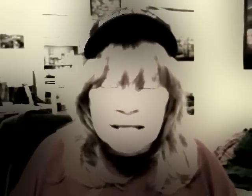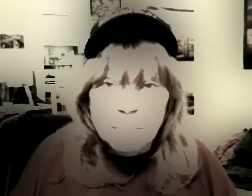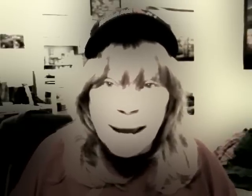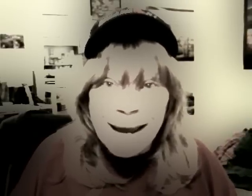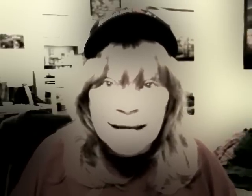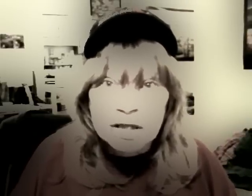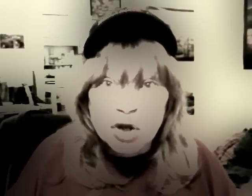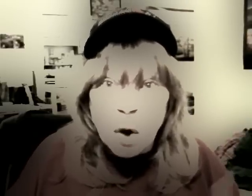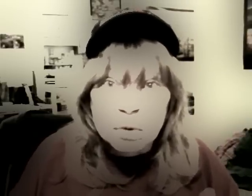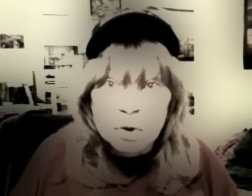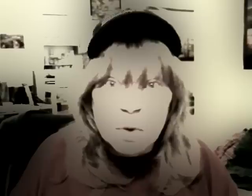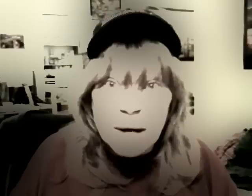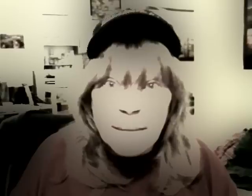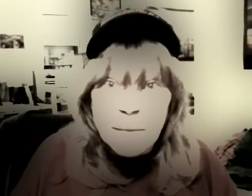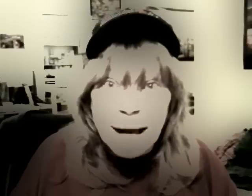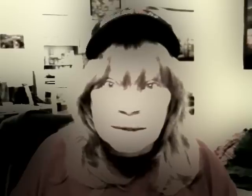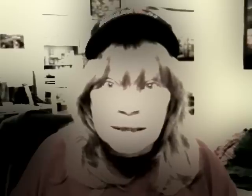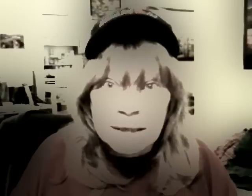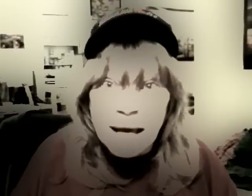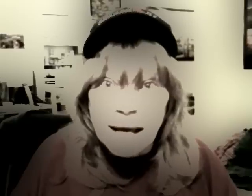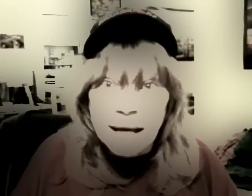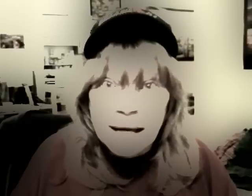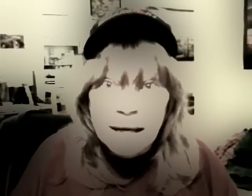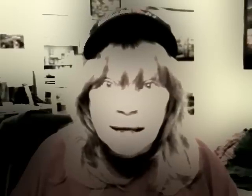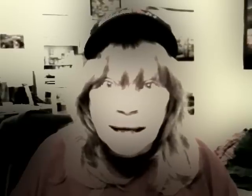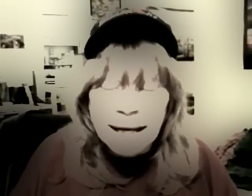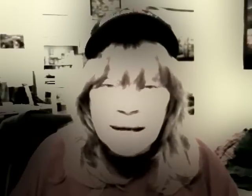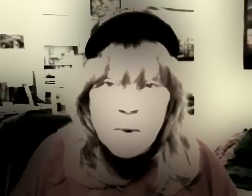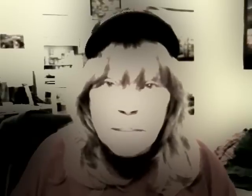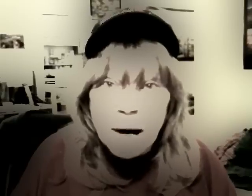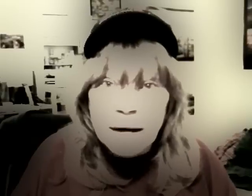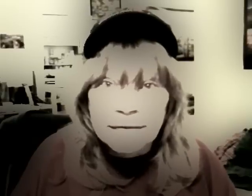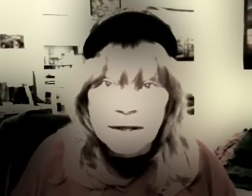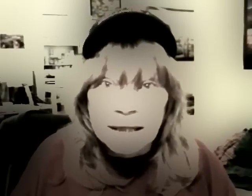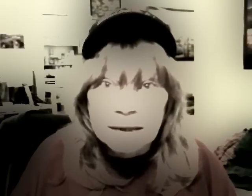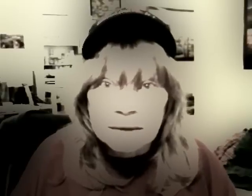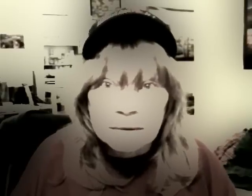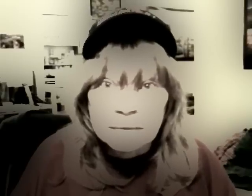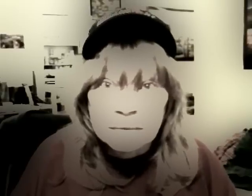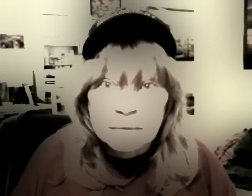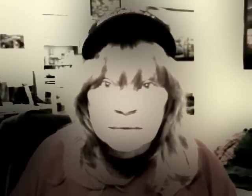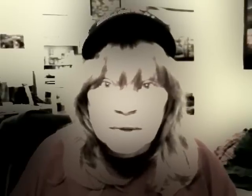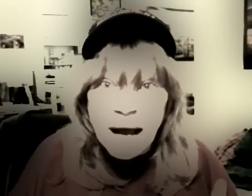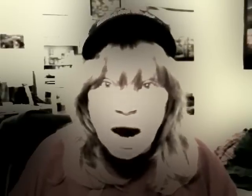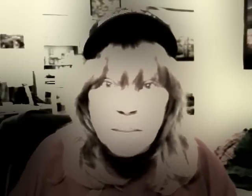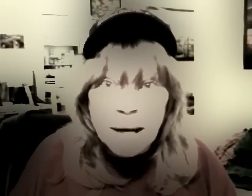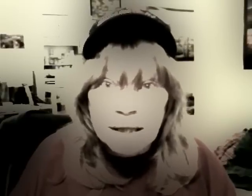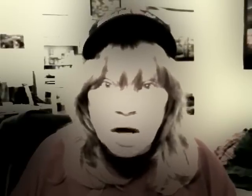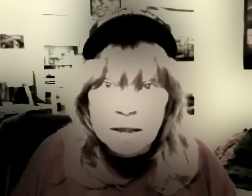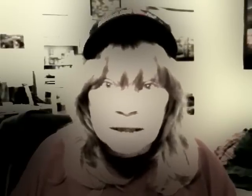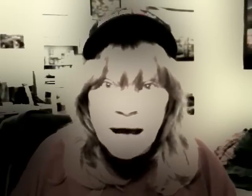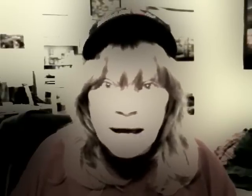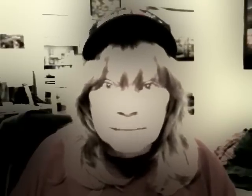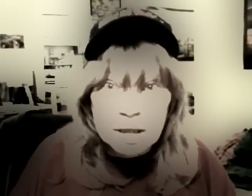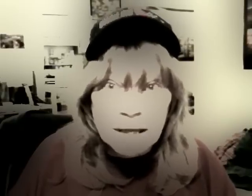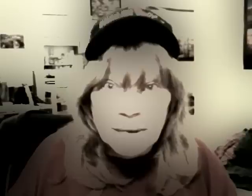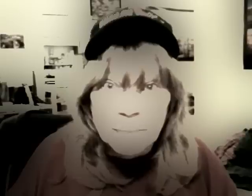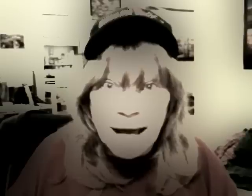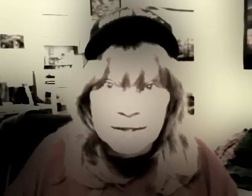spanked? Don't do what I'm about to say in any one part of it. I harp on it all the time, just like my pastor